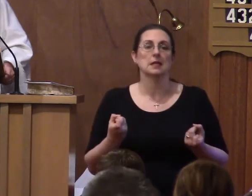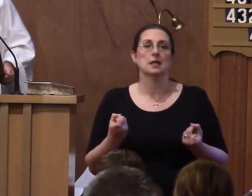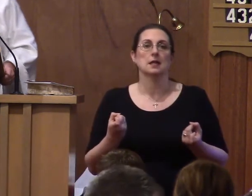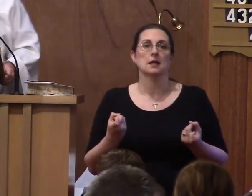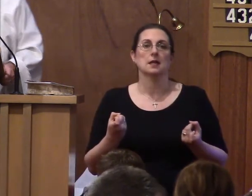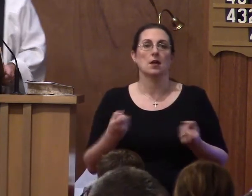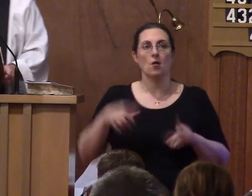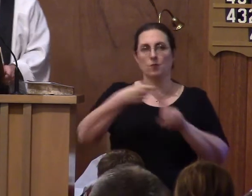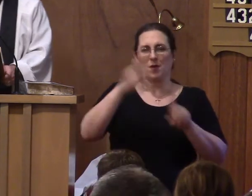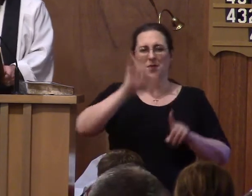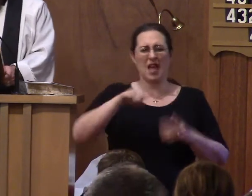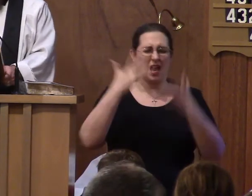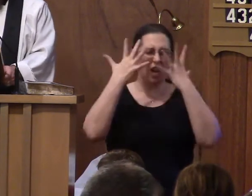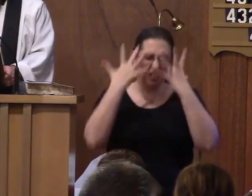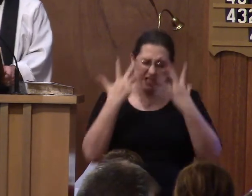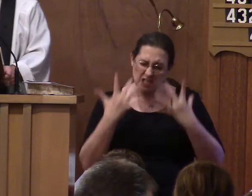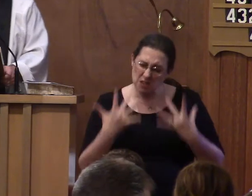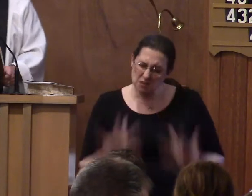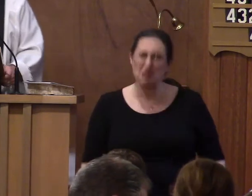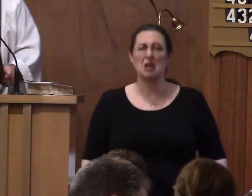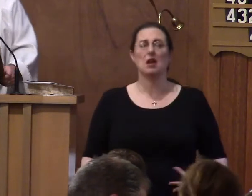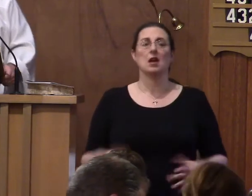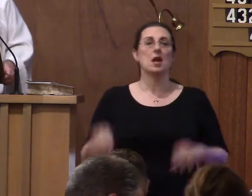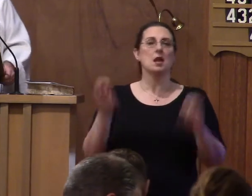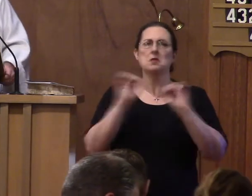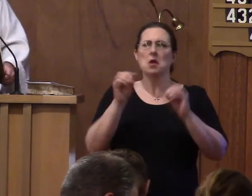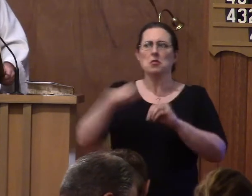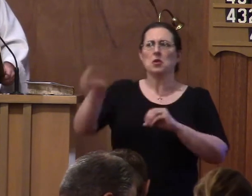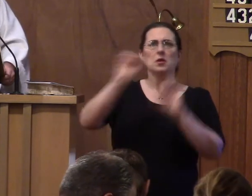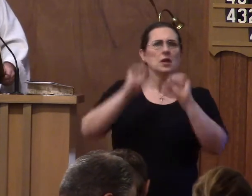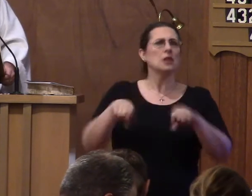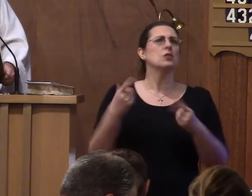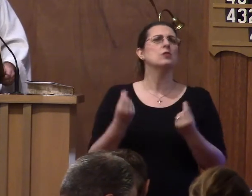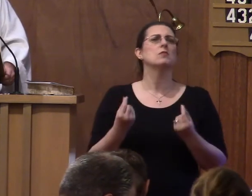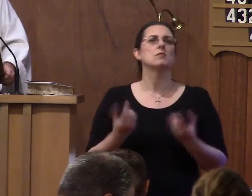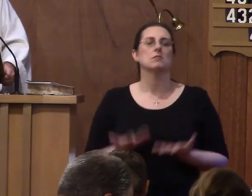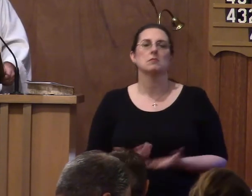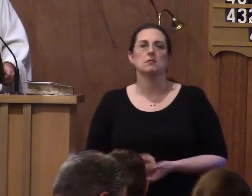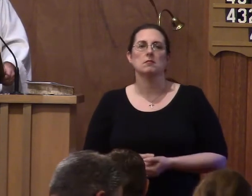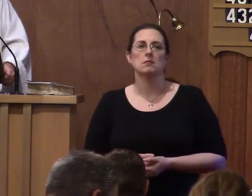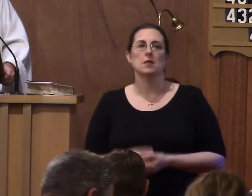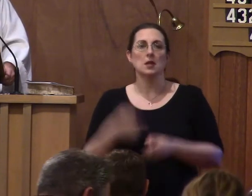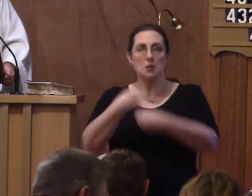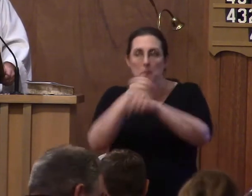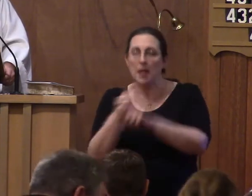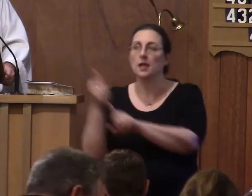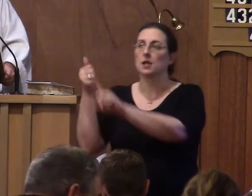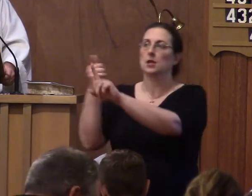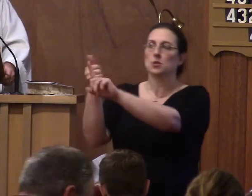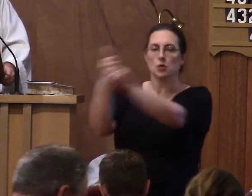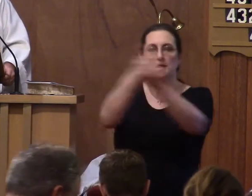despair. There's nothing you can do to make yourself feel better either.